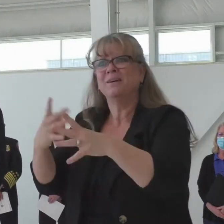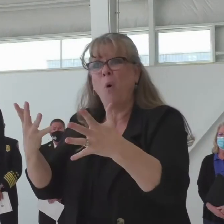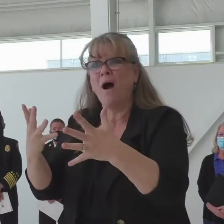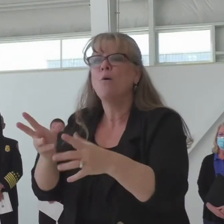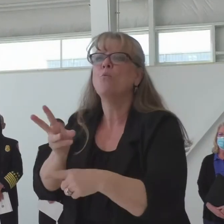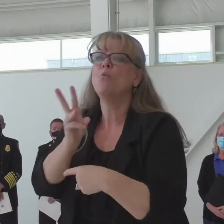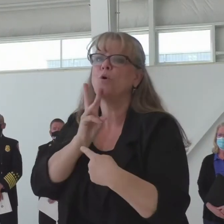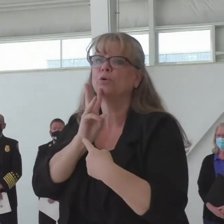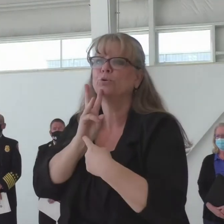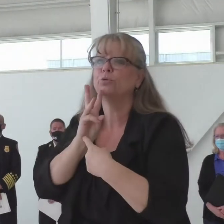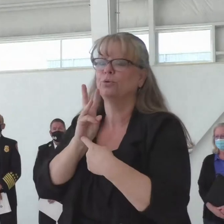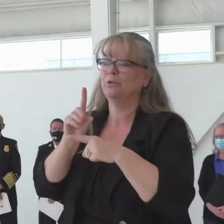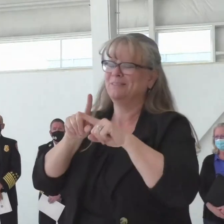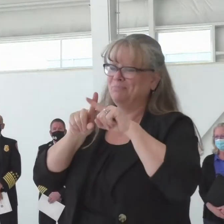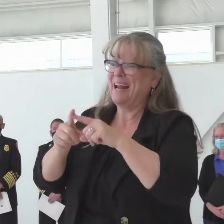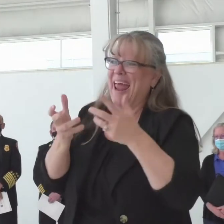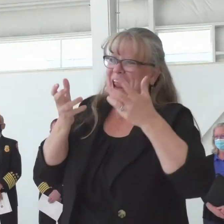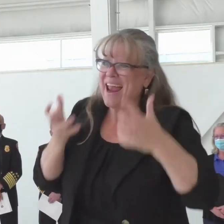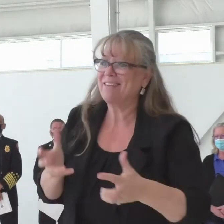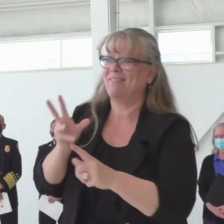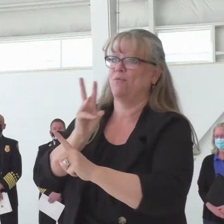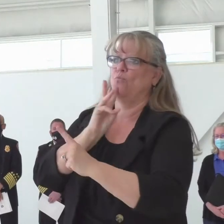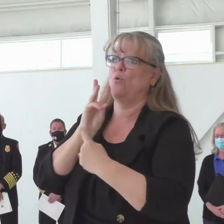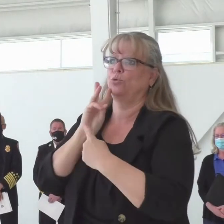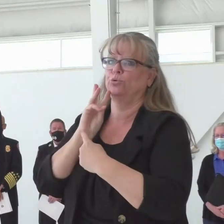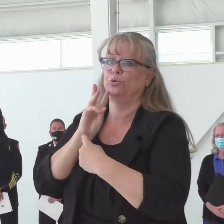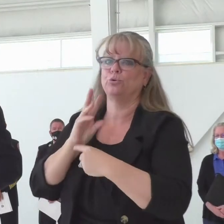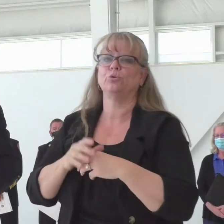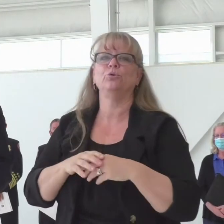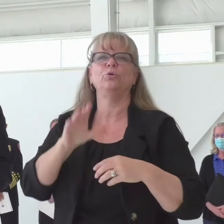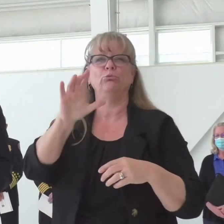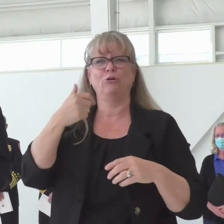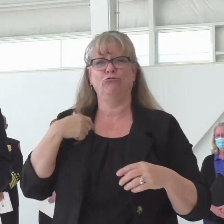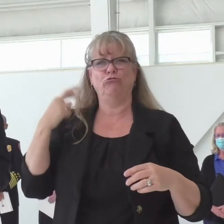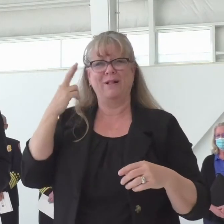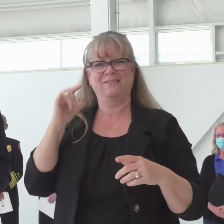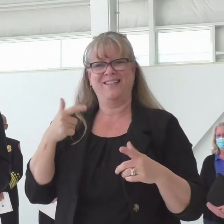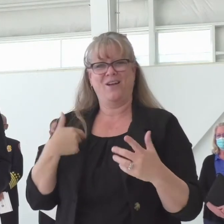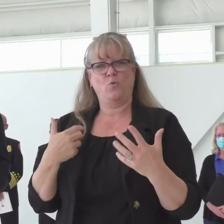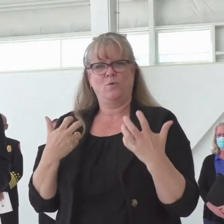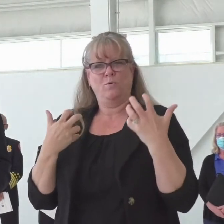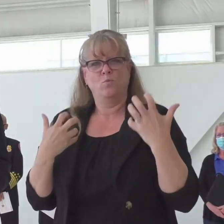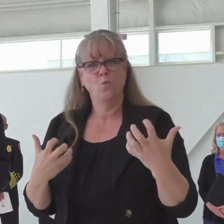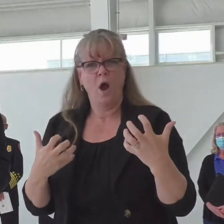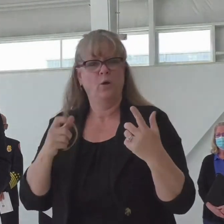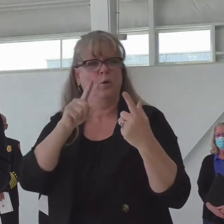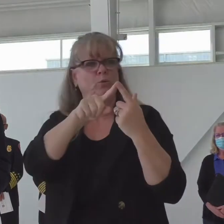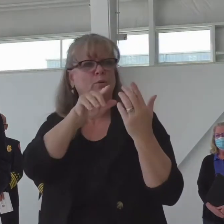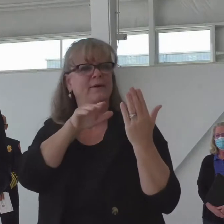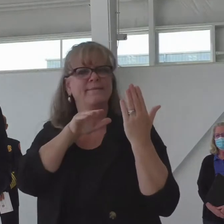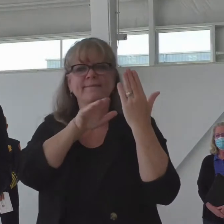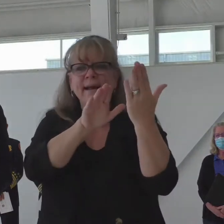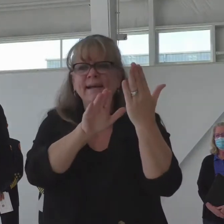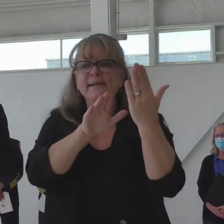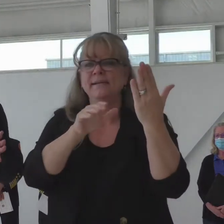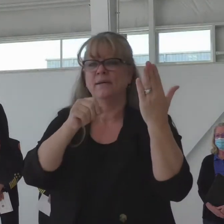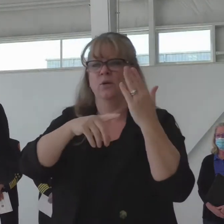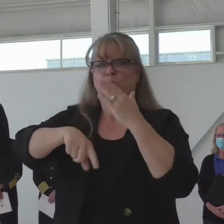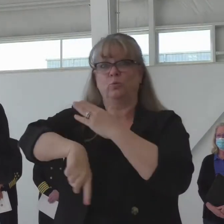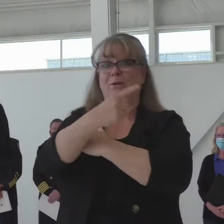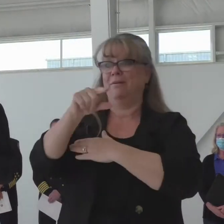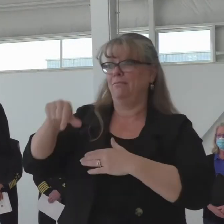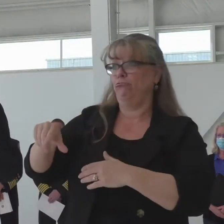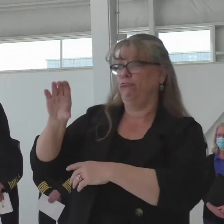That's why we're taking many steps to have a more proactive approach to battling wildfires in Colorado. Because these